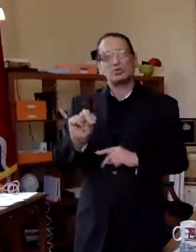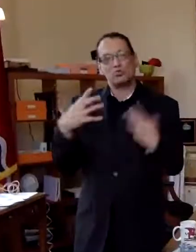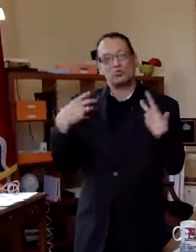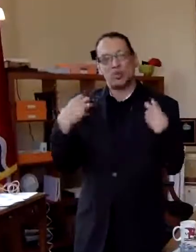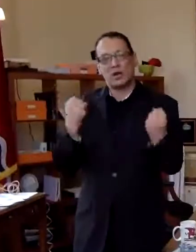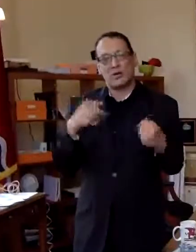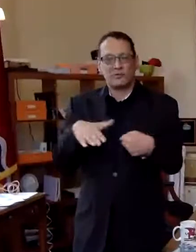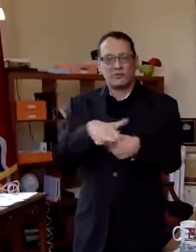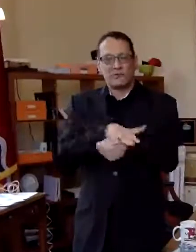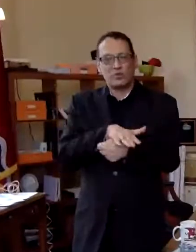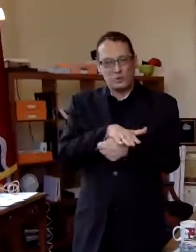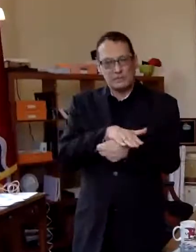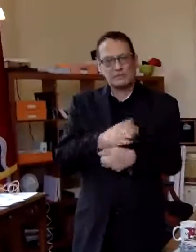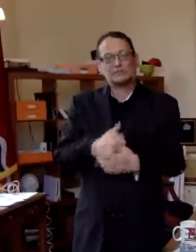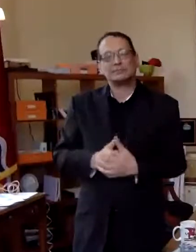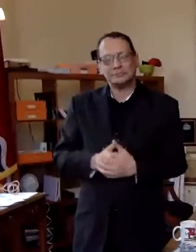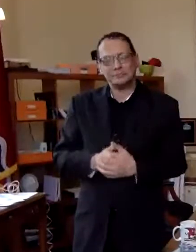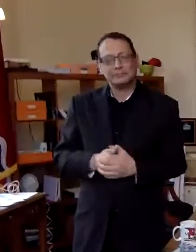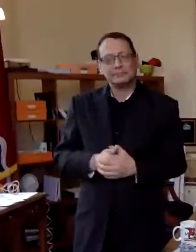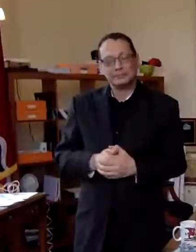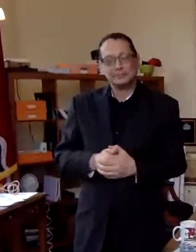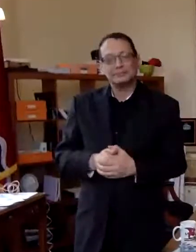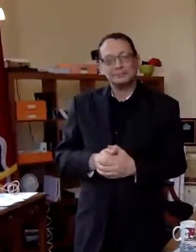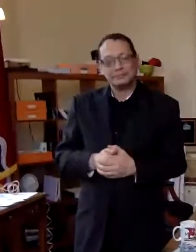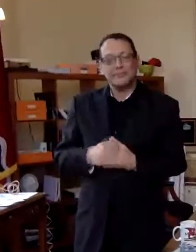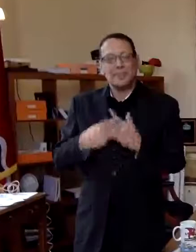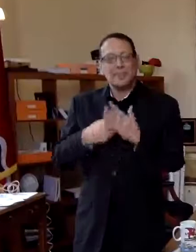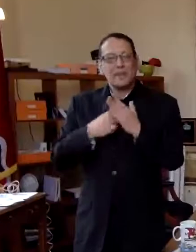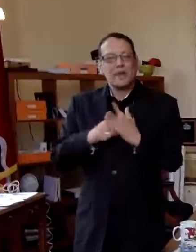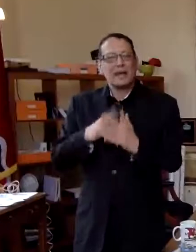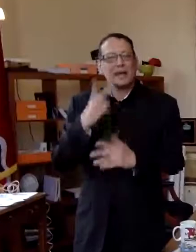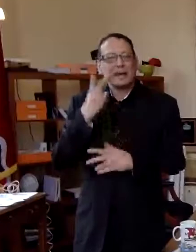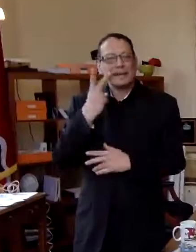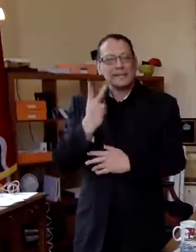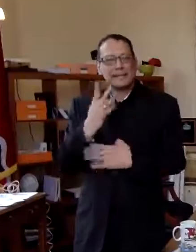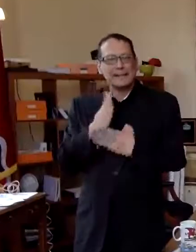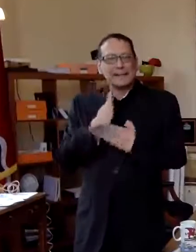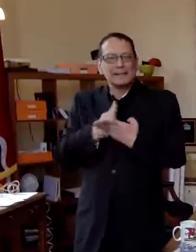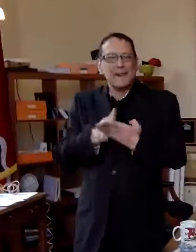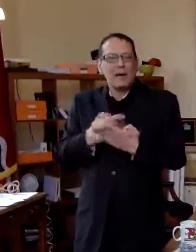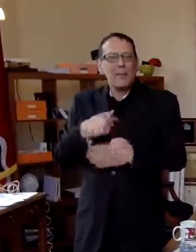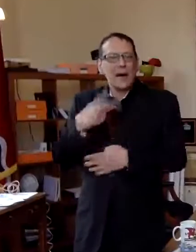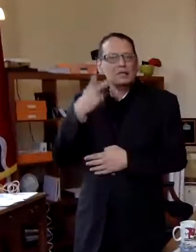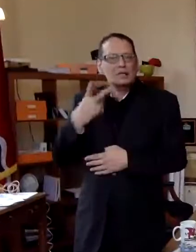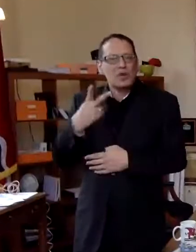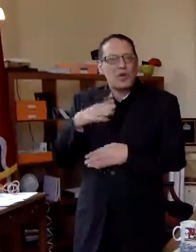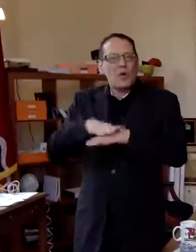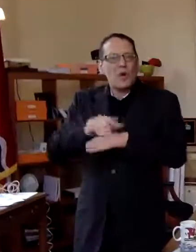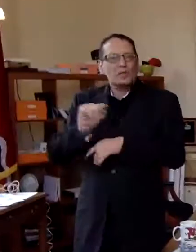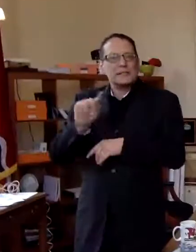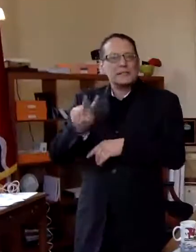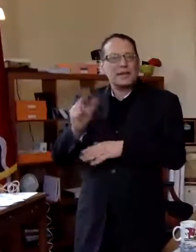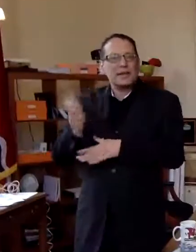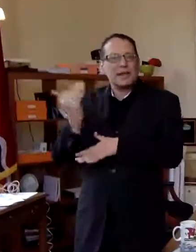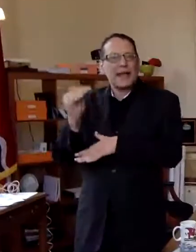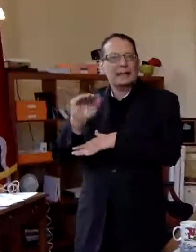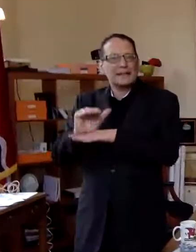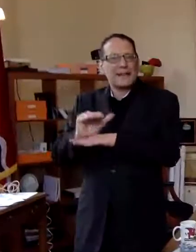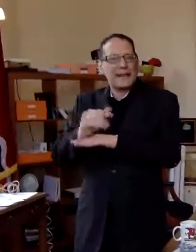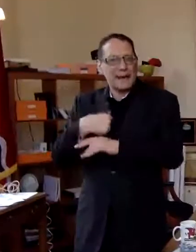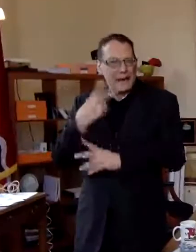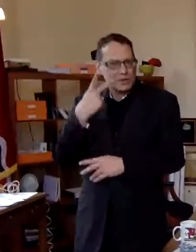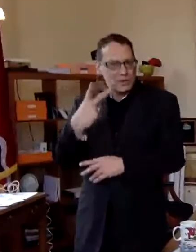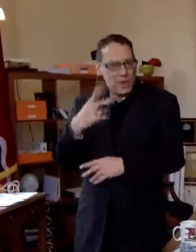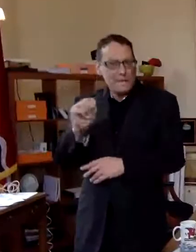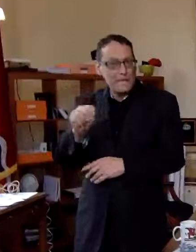19 um and and you're beginning to see some of these cases uh i saw some on tv last night and so yes